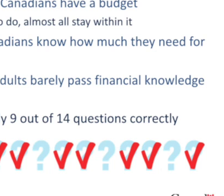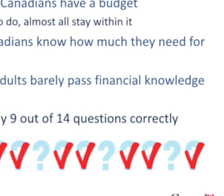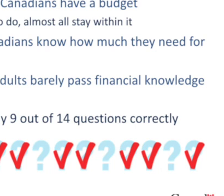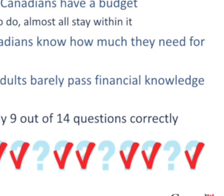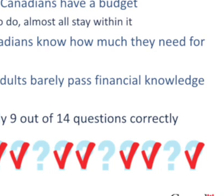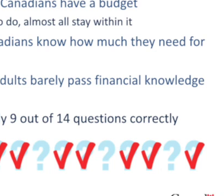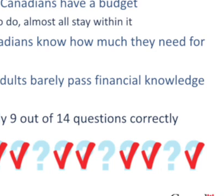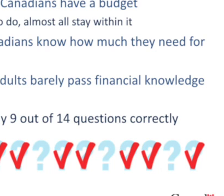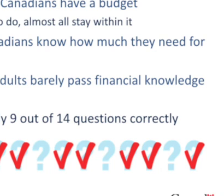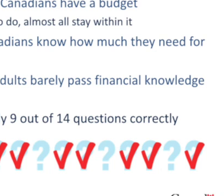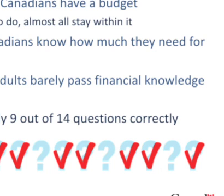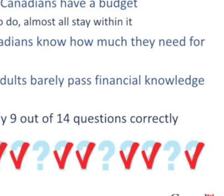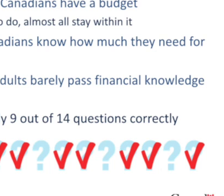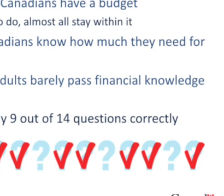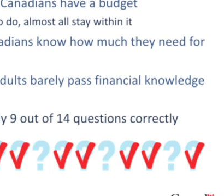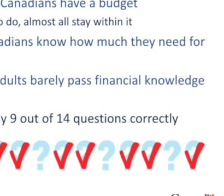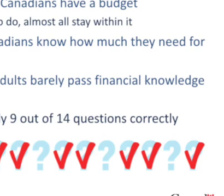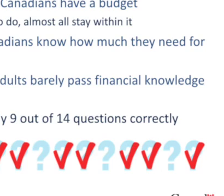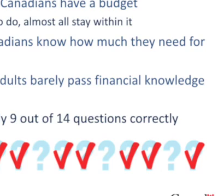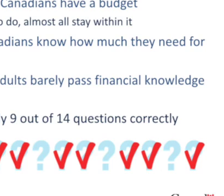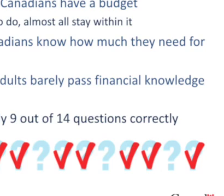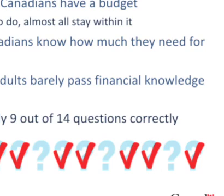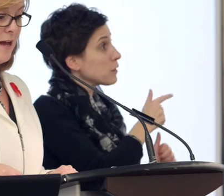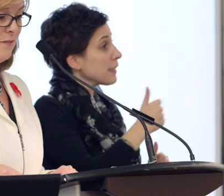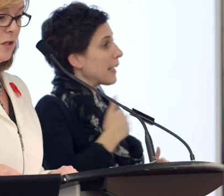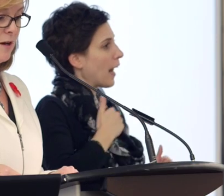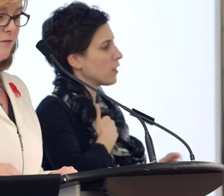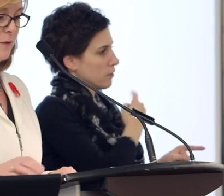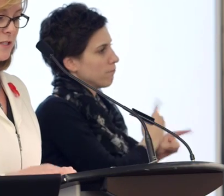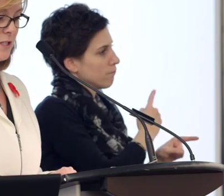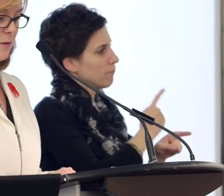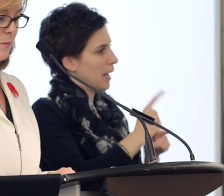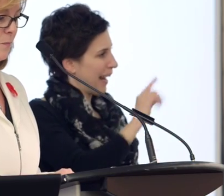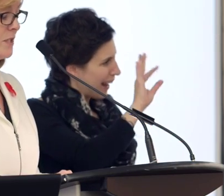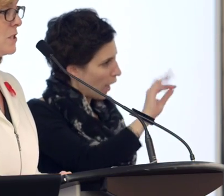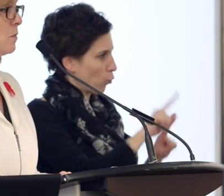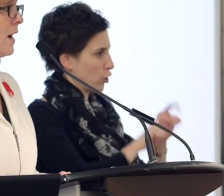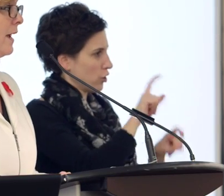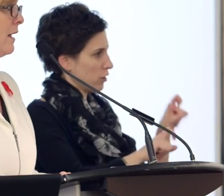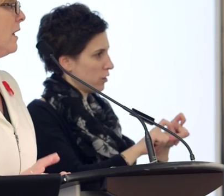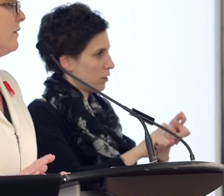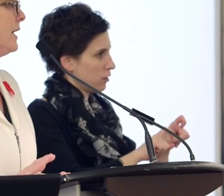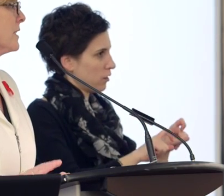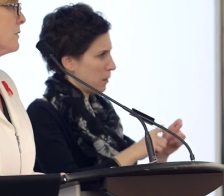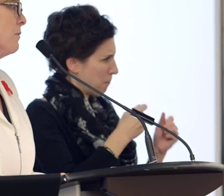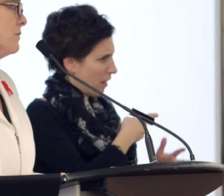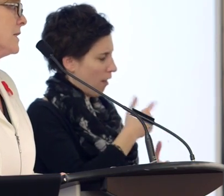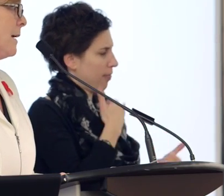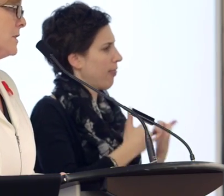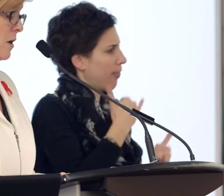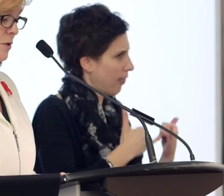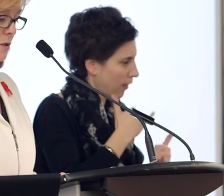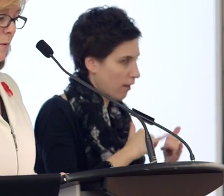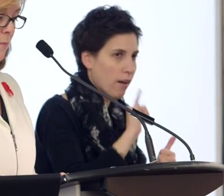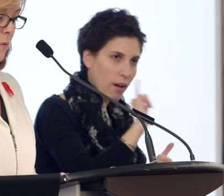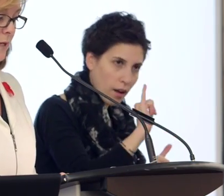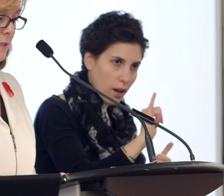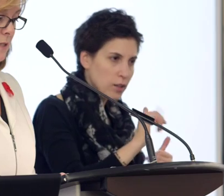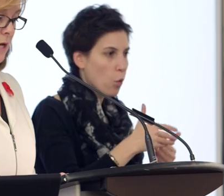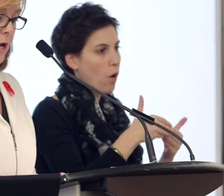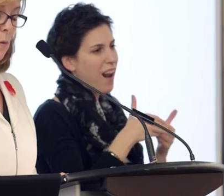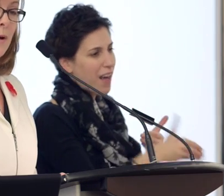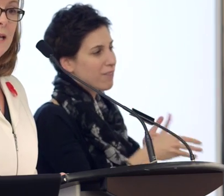being answered correctly by the majority of Canadians. So yes, we have a lot of work to do, which is why the next steps are so